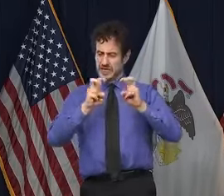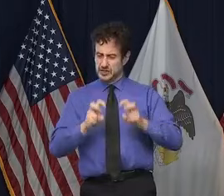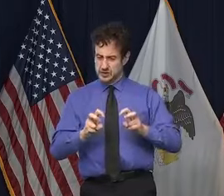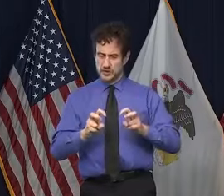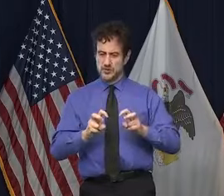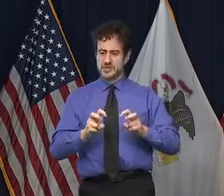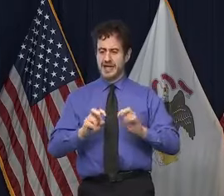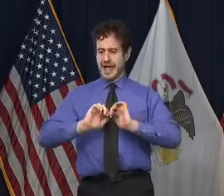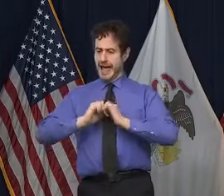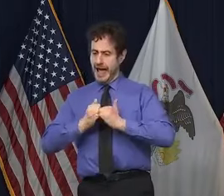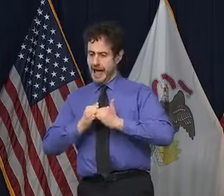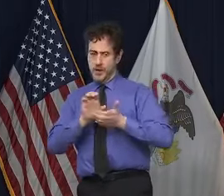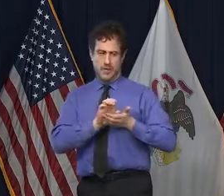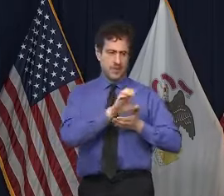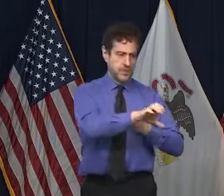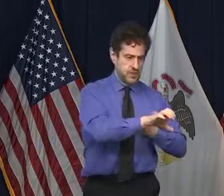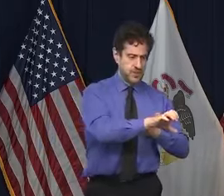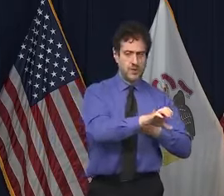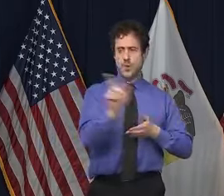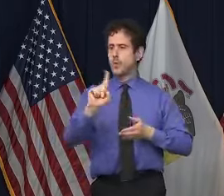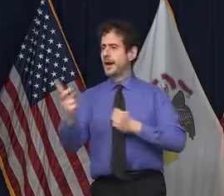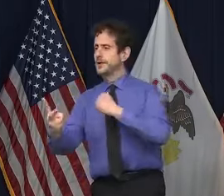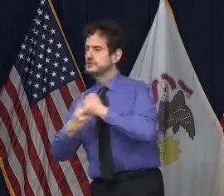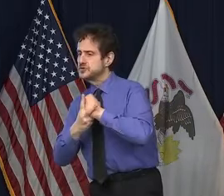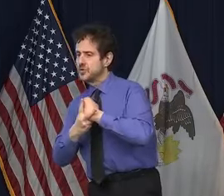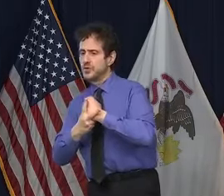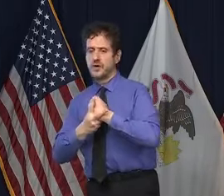out, based on logistics and feasibility,